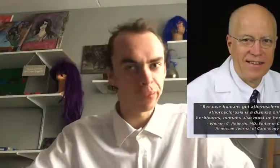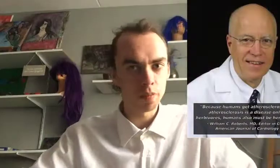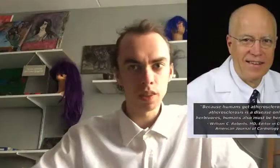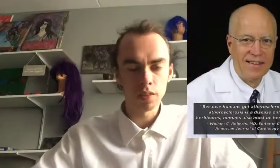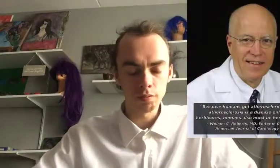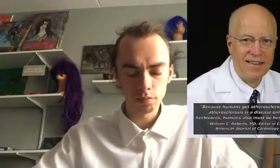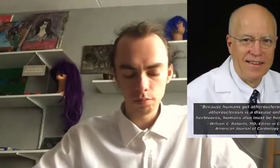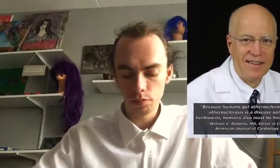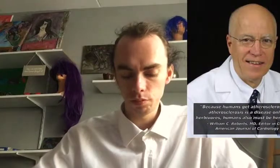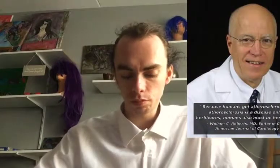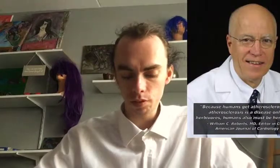So.